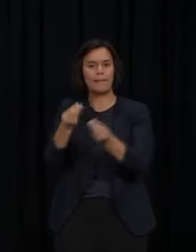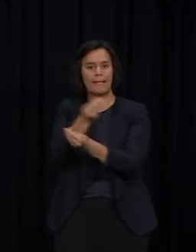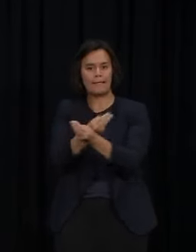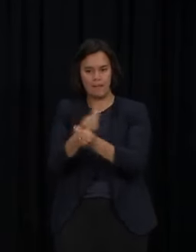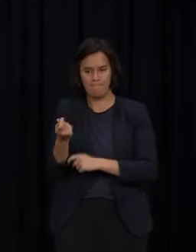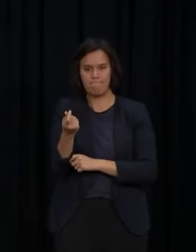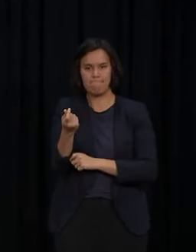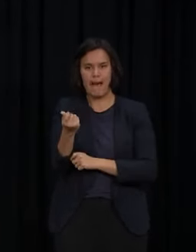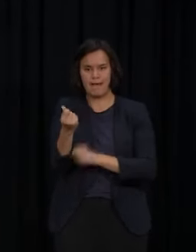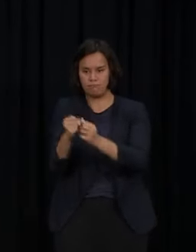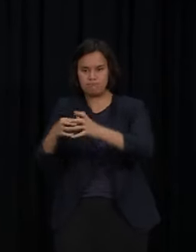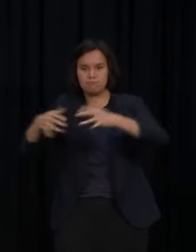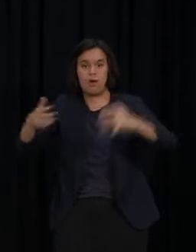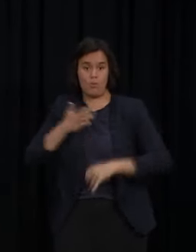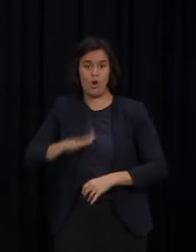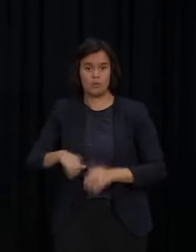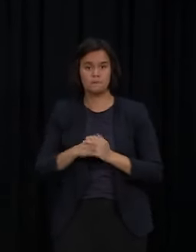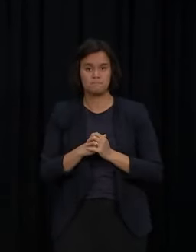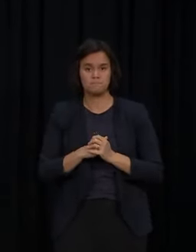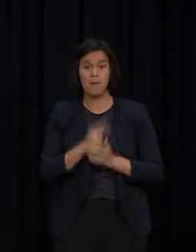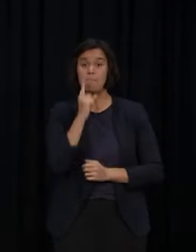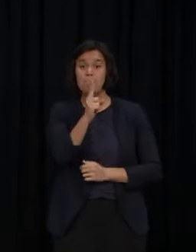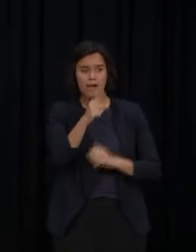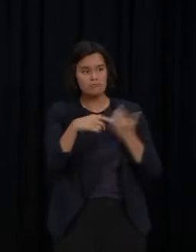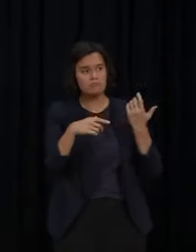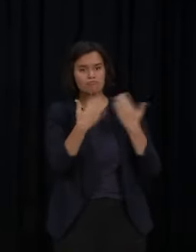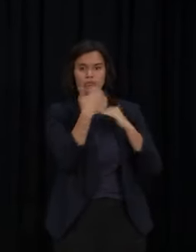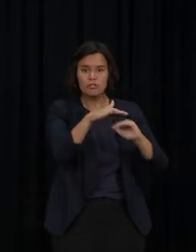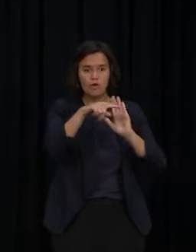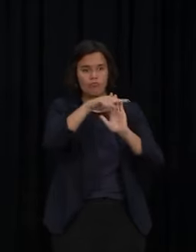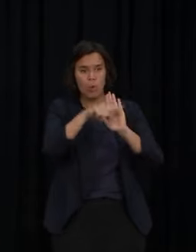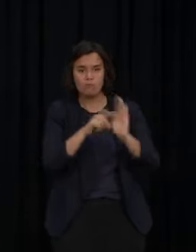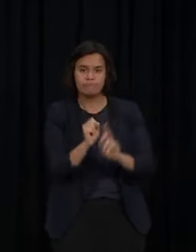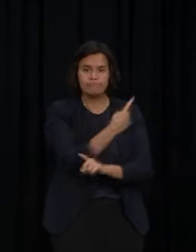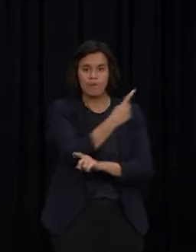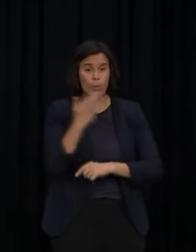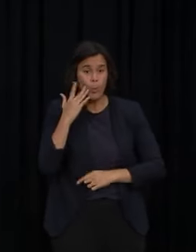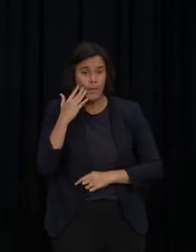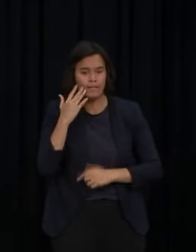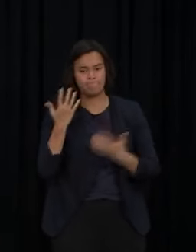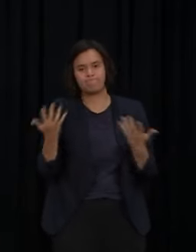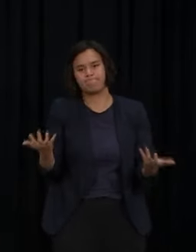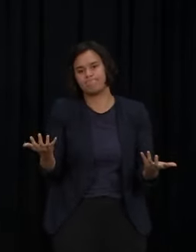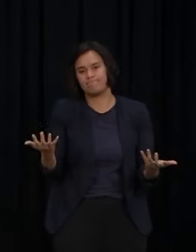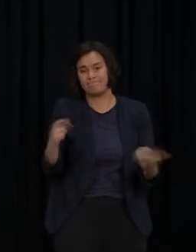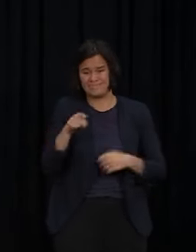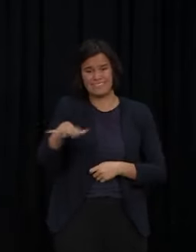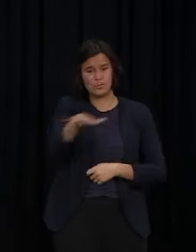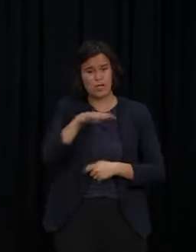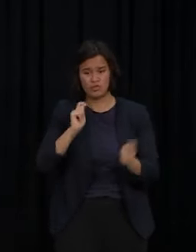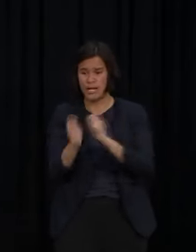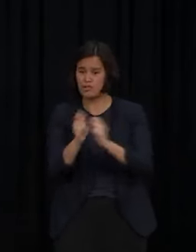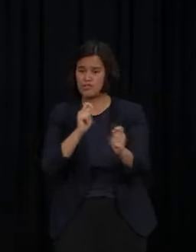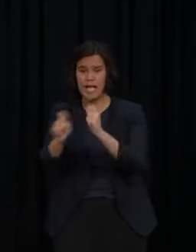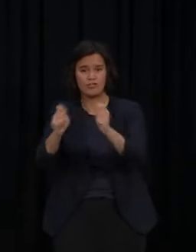terms of changing restrictions isn't an easy question to answer in an often unpredictable pandemic. But